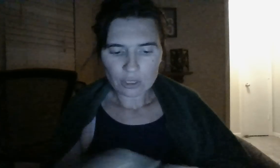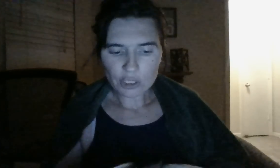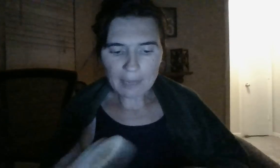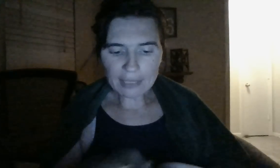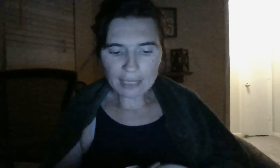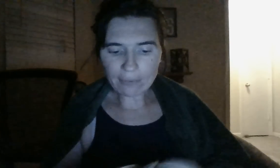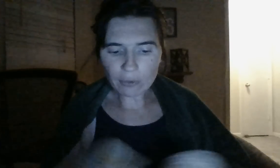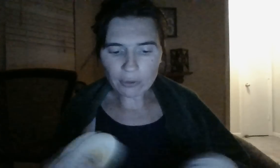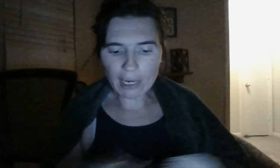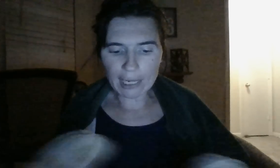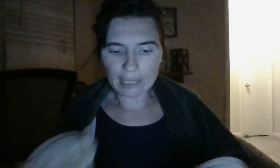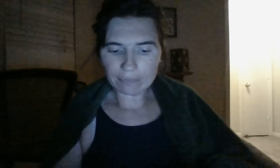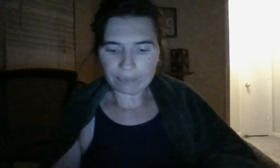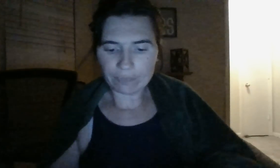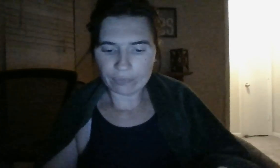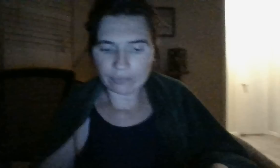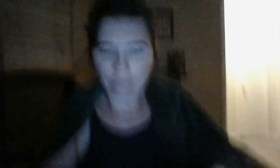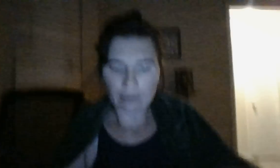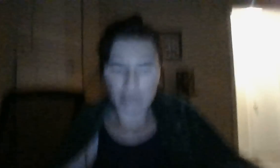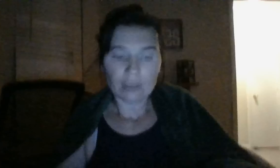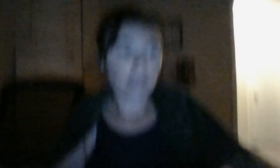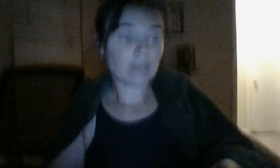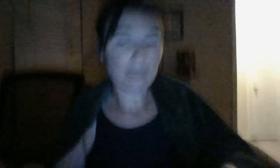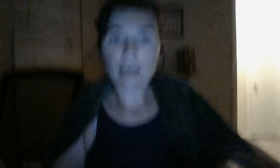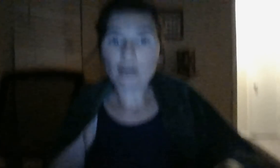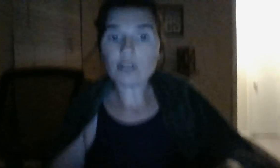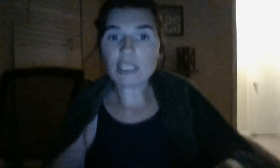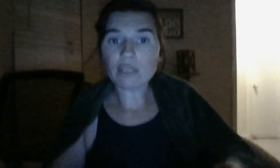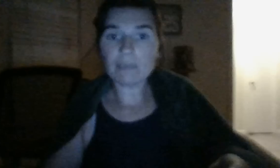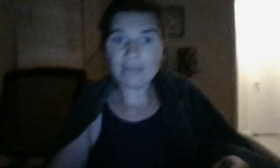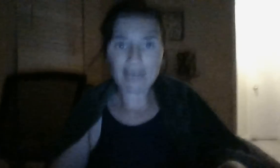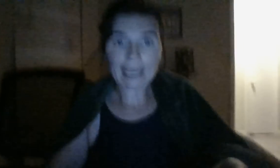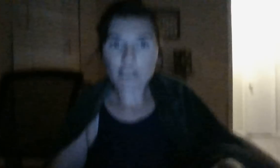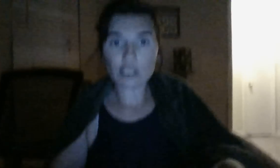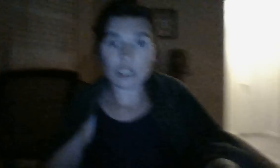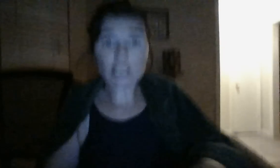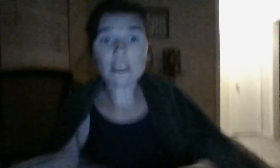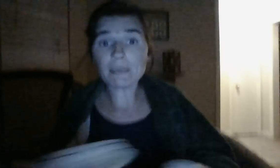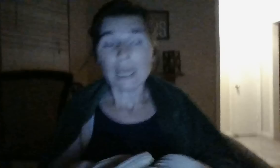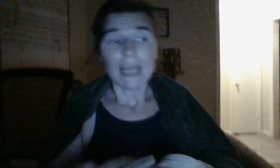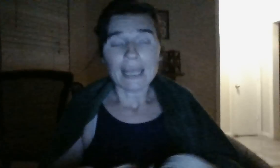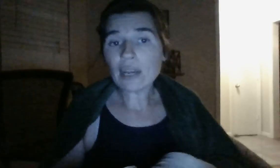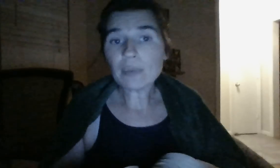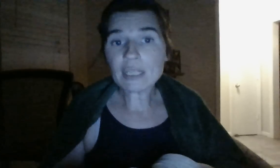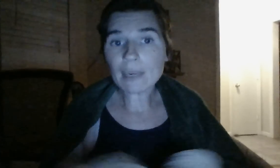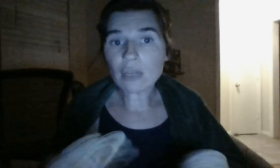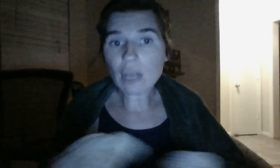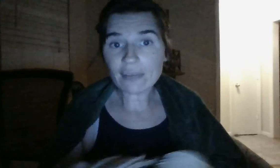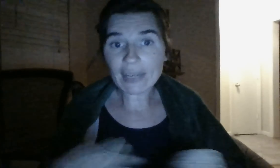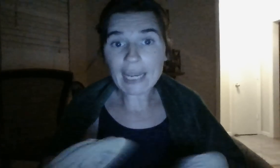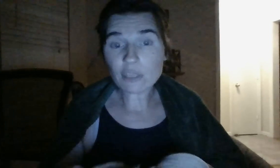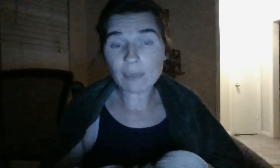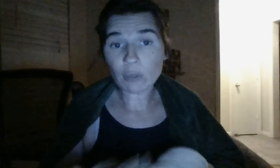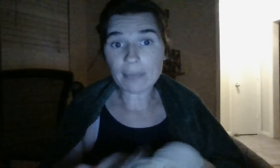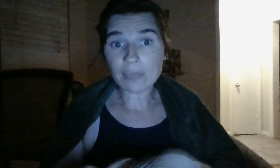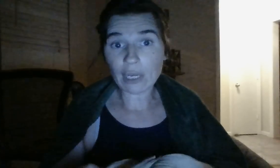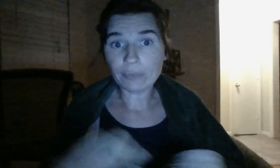She's about to ever regret it. Oh, my God. I heard she took many vacations. She took, there must have been a lot of vacation built up there.